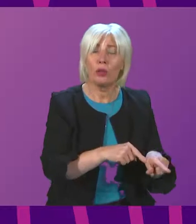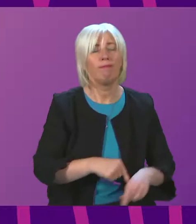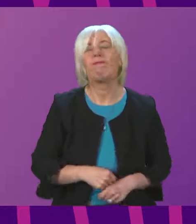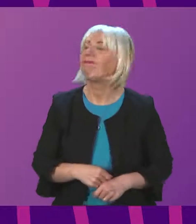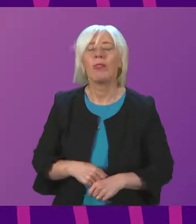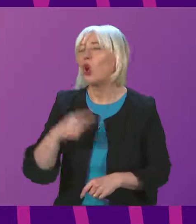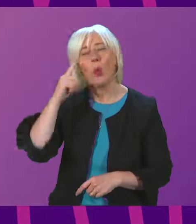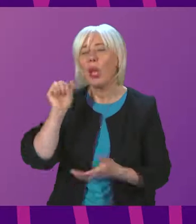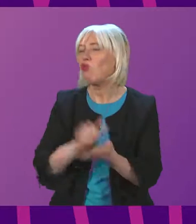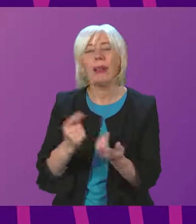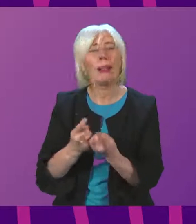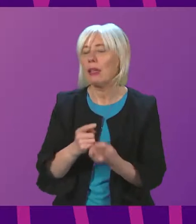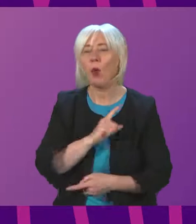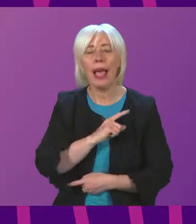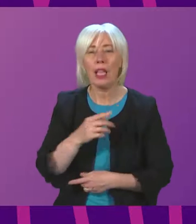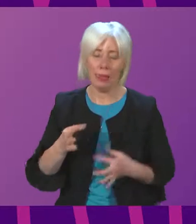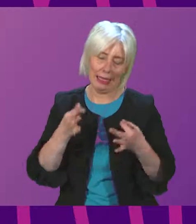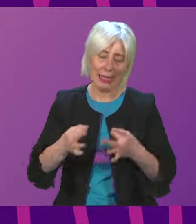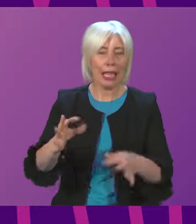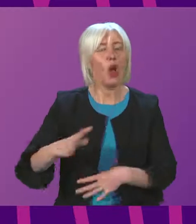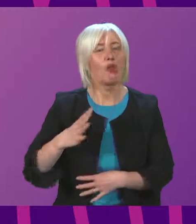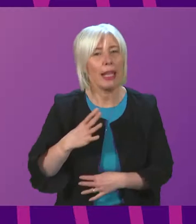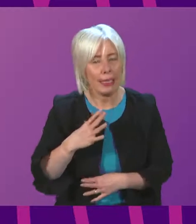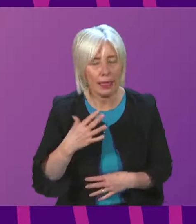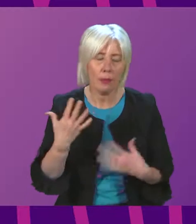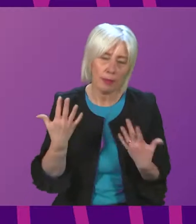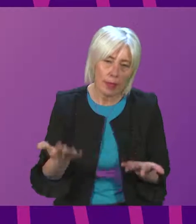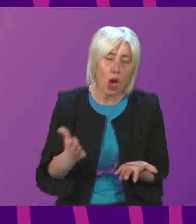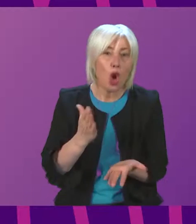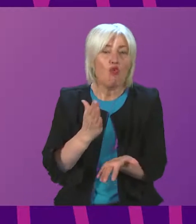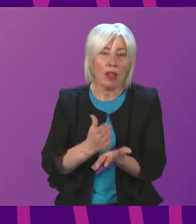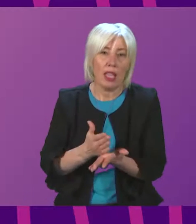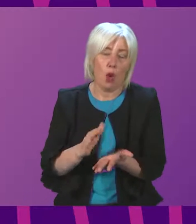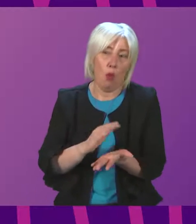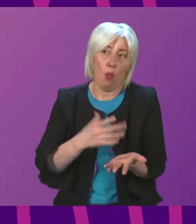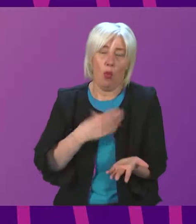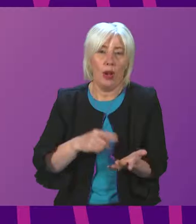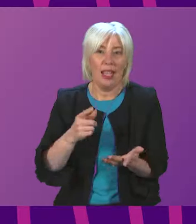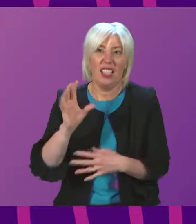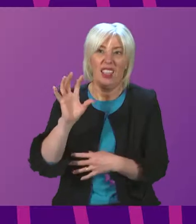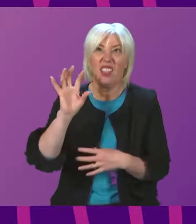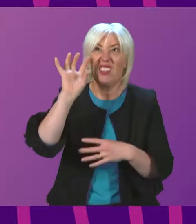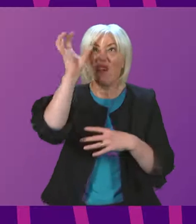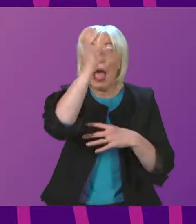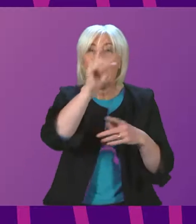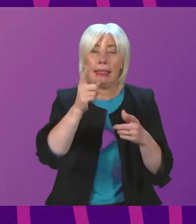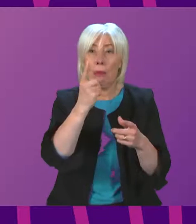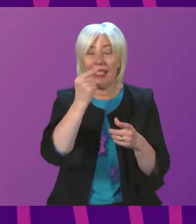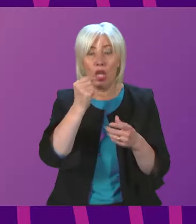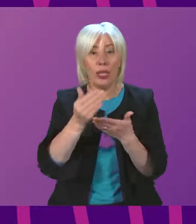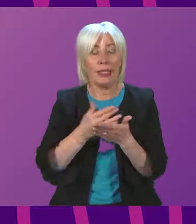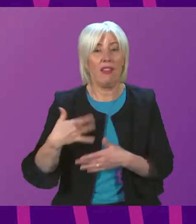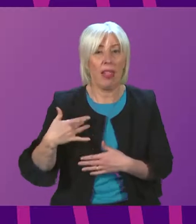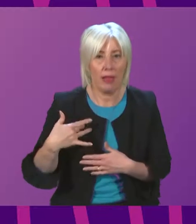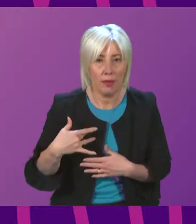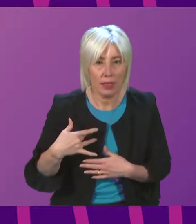thing to do, because there's already been a delay. And at the end of the day, what we're talking about here are devices which have the potential to save lives. And I